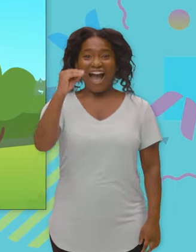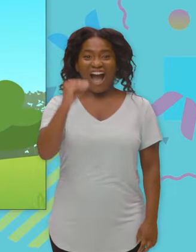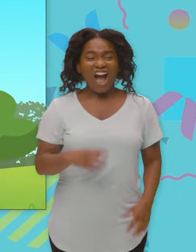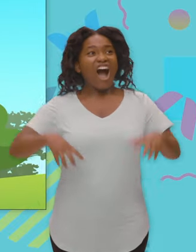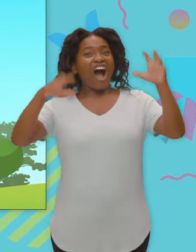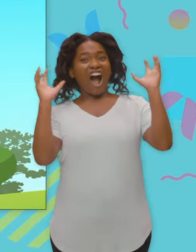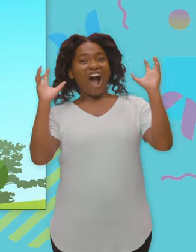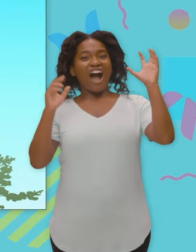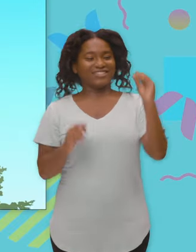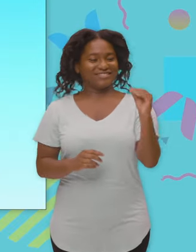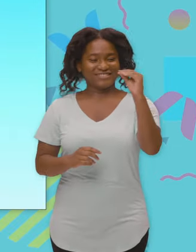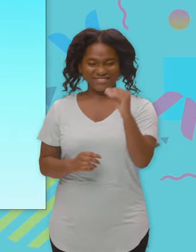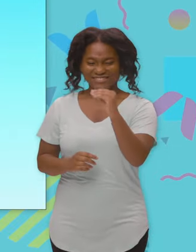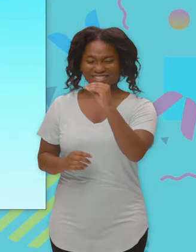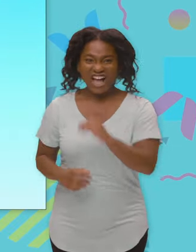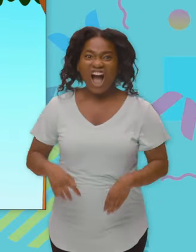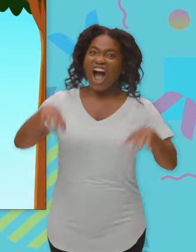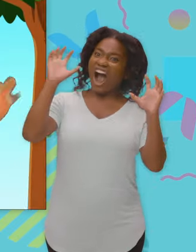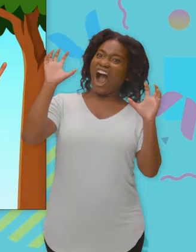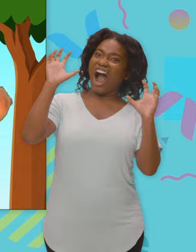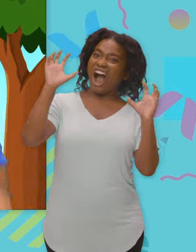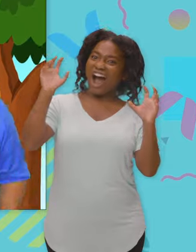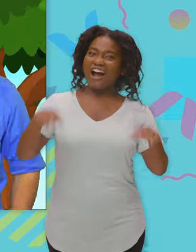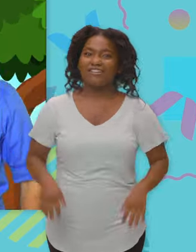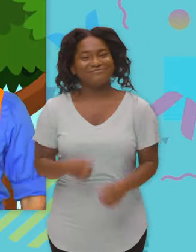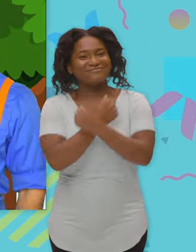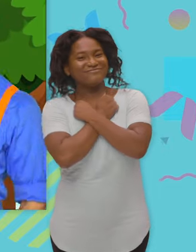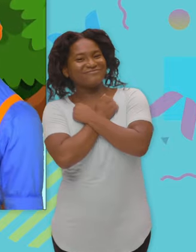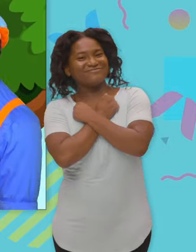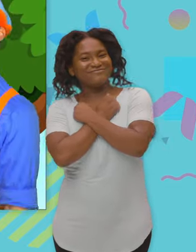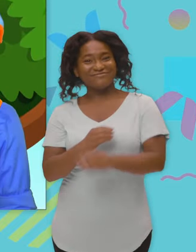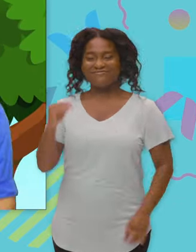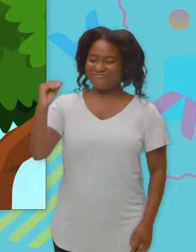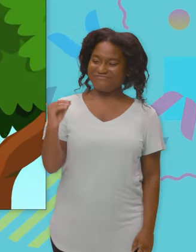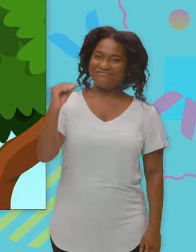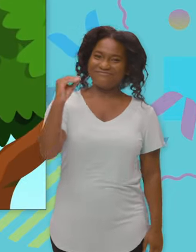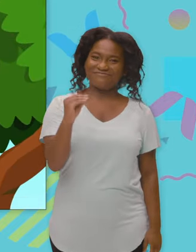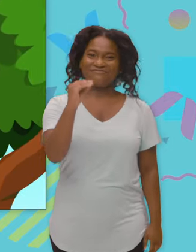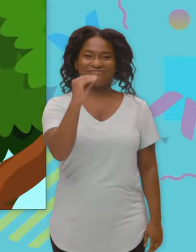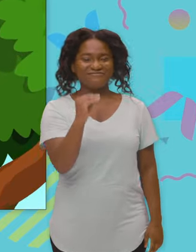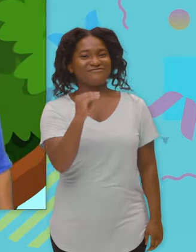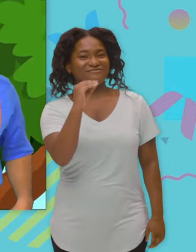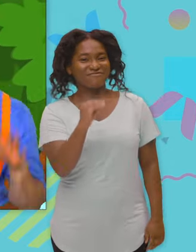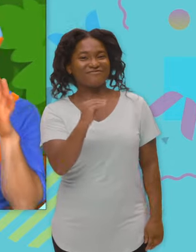Dinosaur, roar! Dinosaur, roar! Dinosaur, I love dinosaurs, roar!